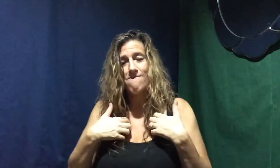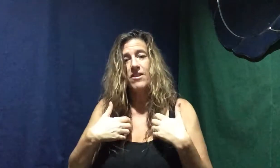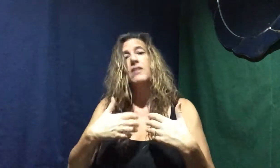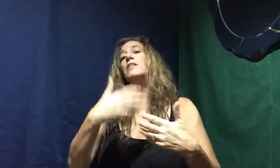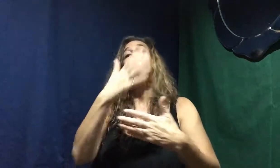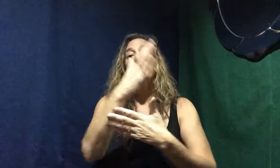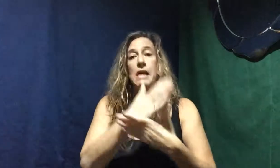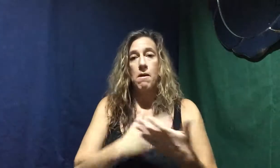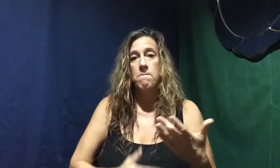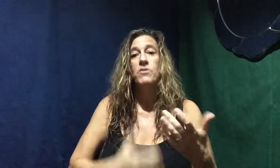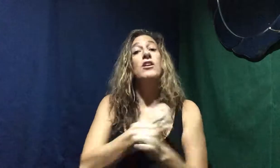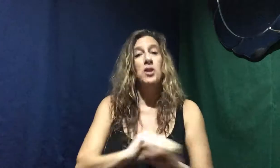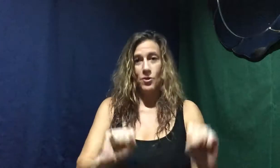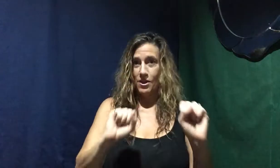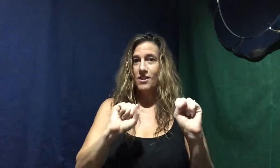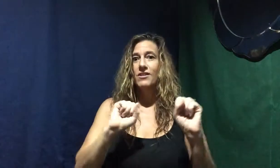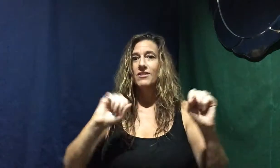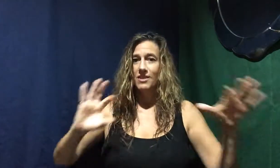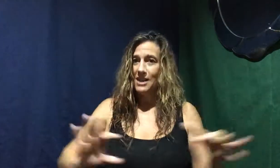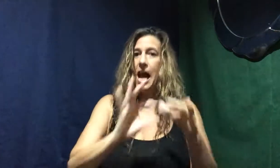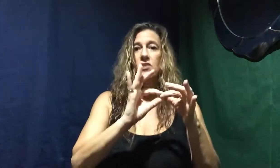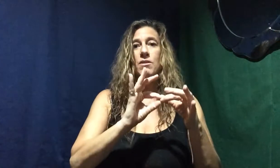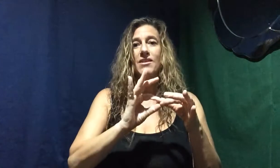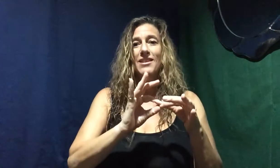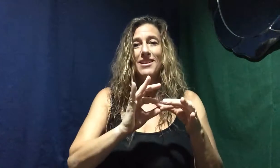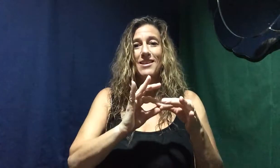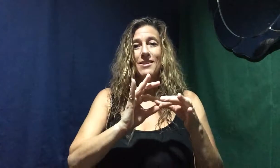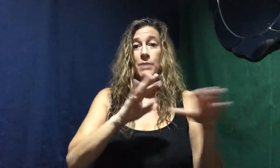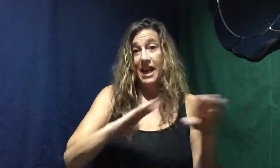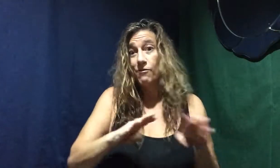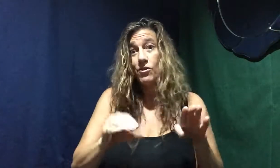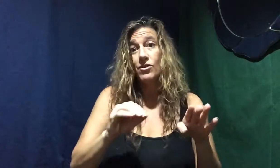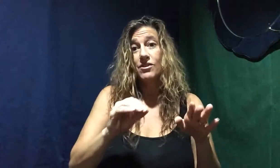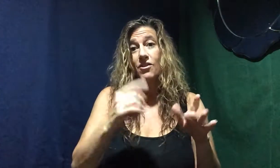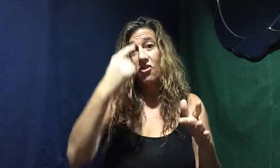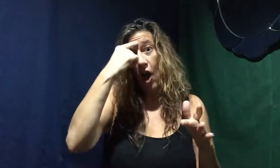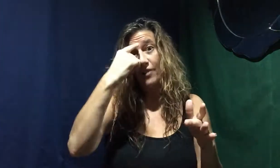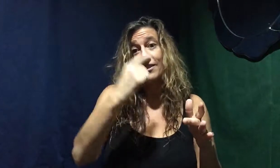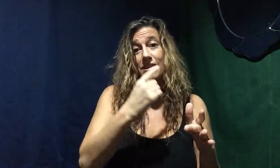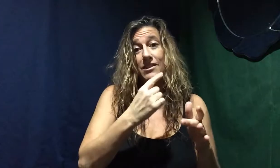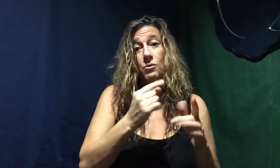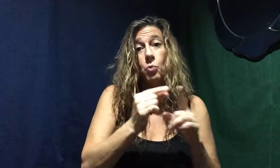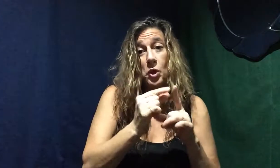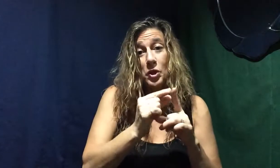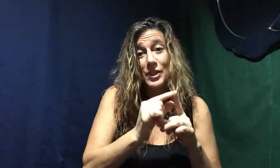some secure attachment, behaviors, thoughts, words